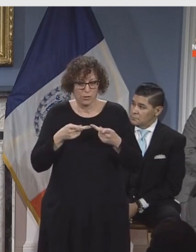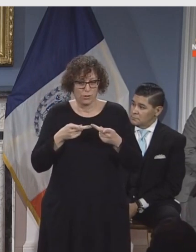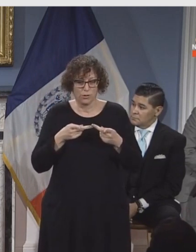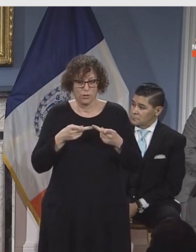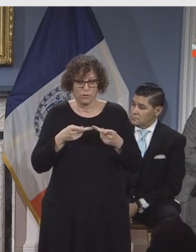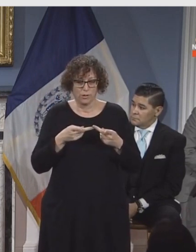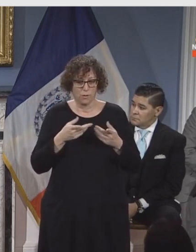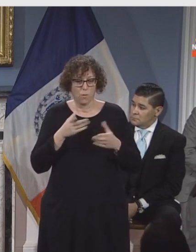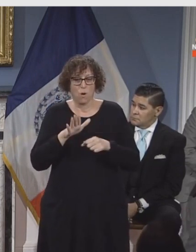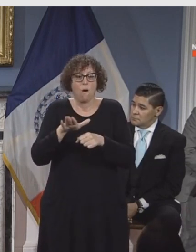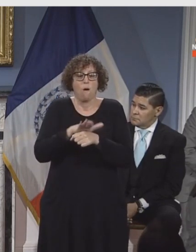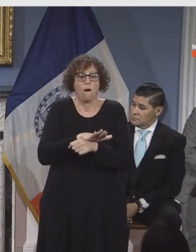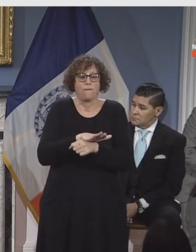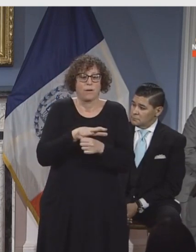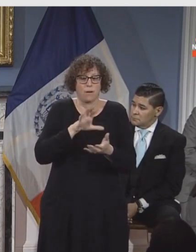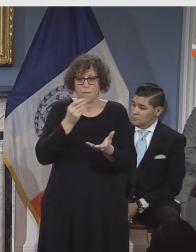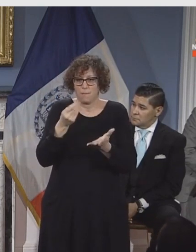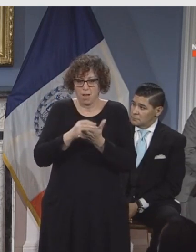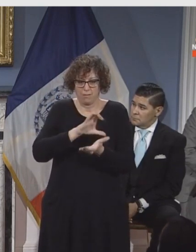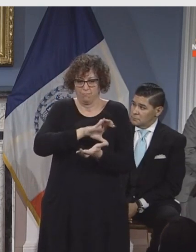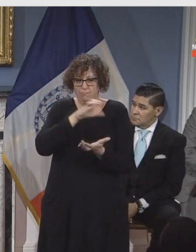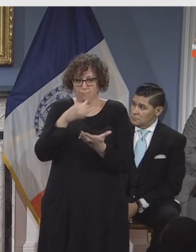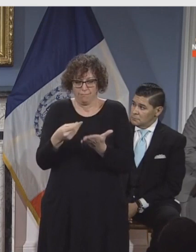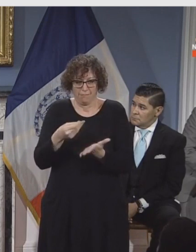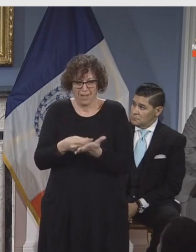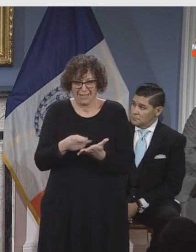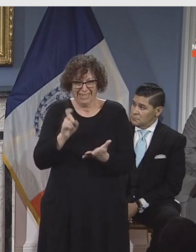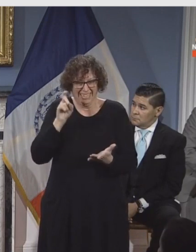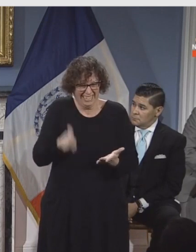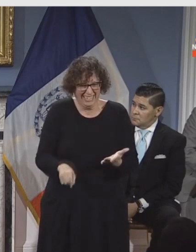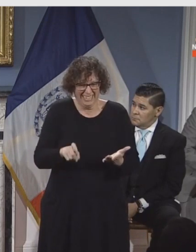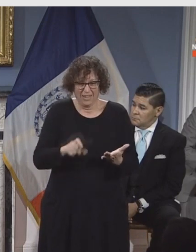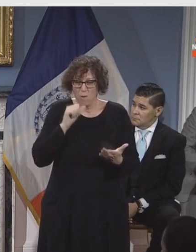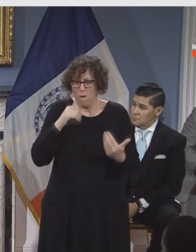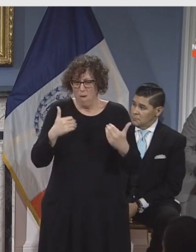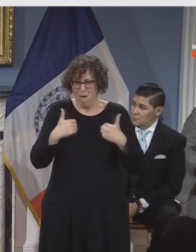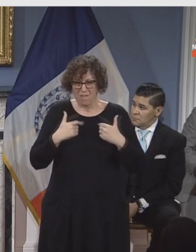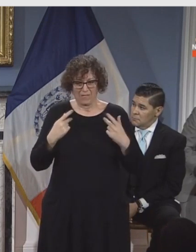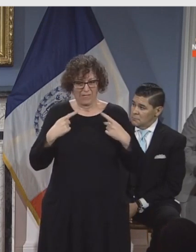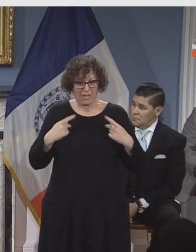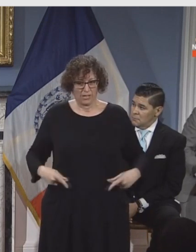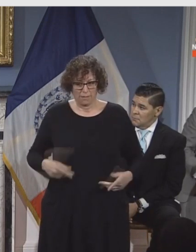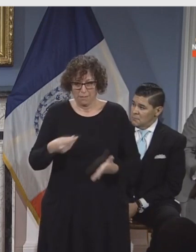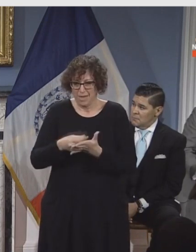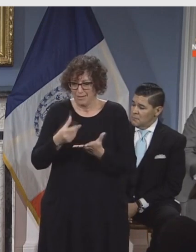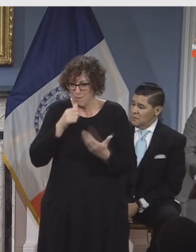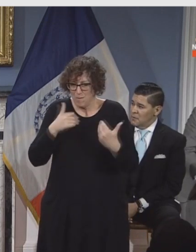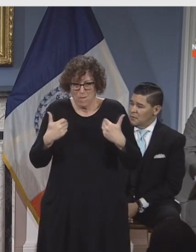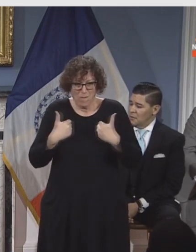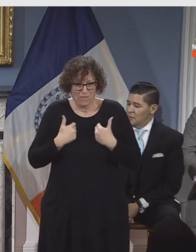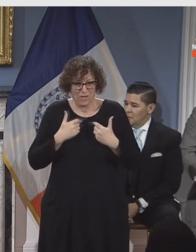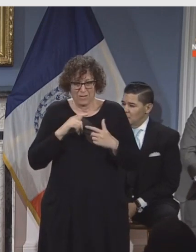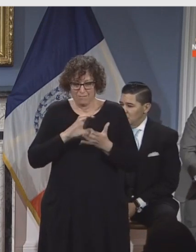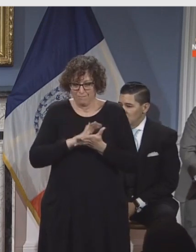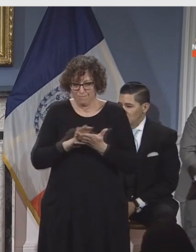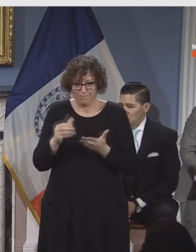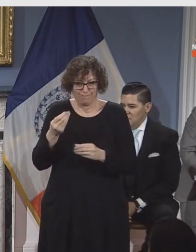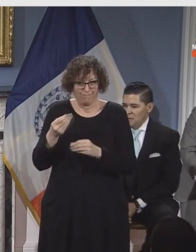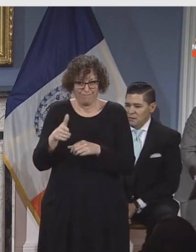cover the amount of money it would take. I mean, we literally would not have the physical money to cover what it would take.